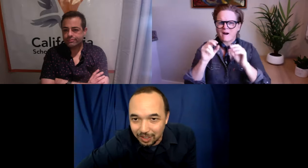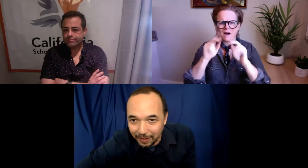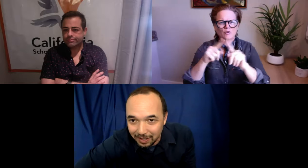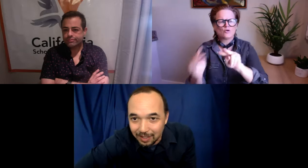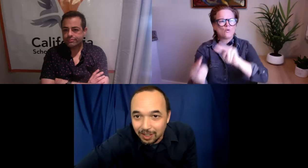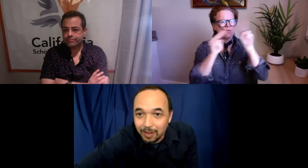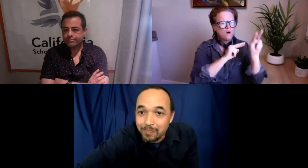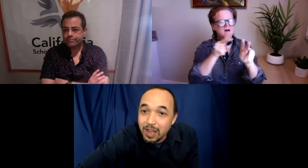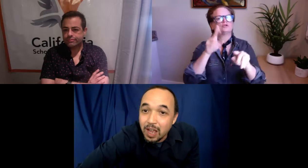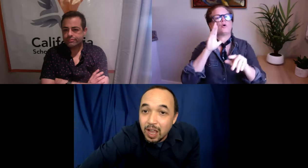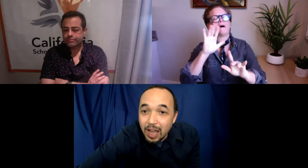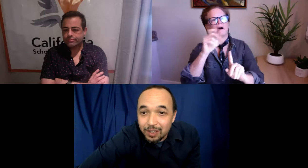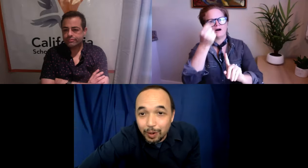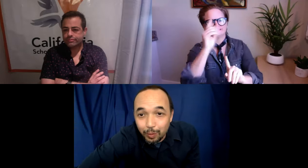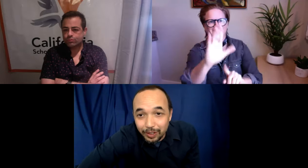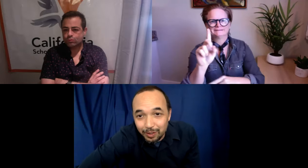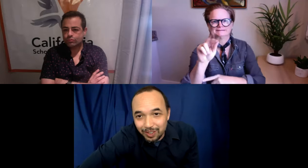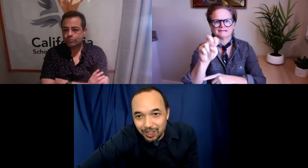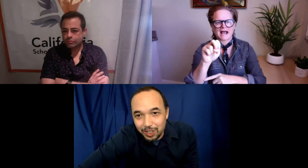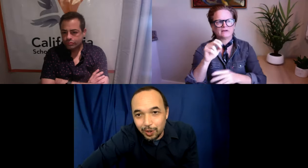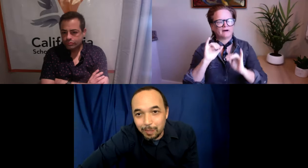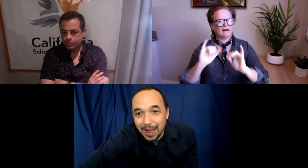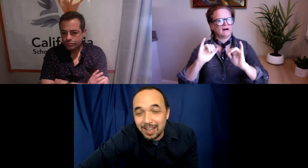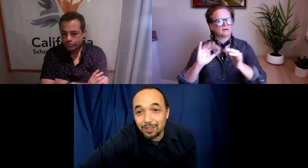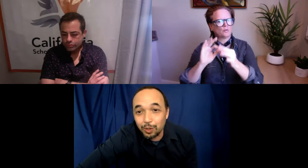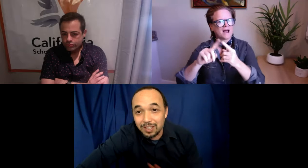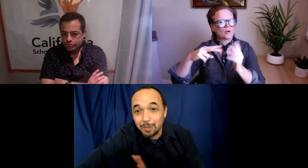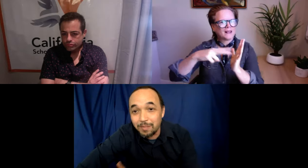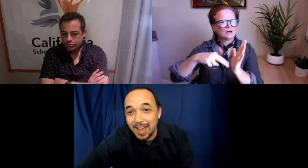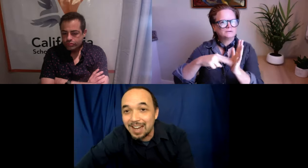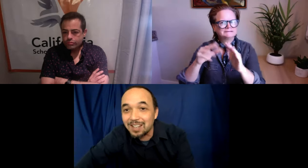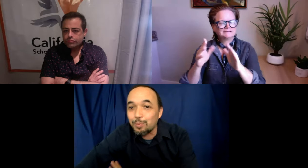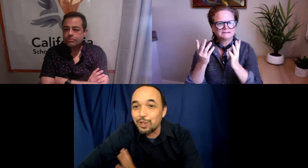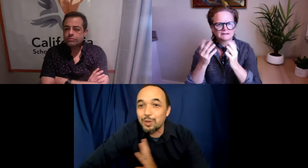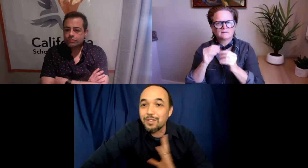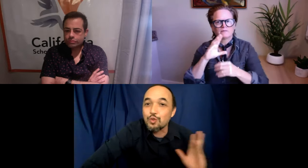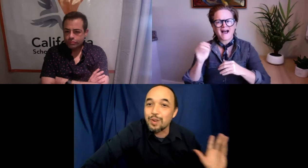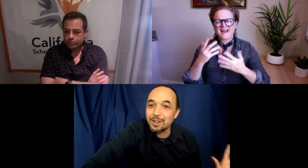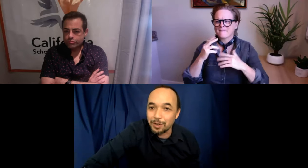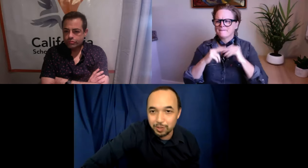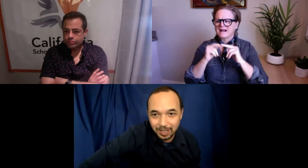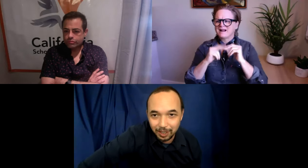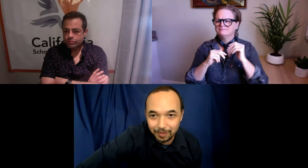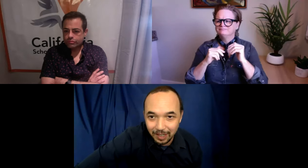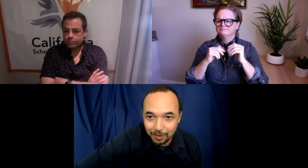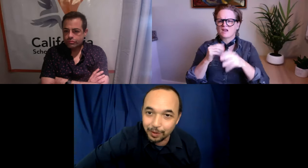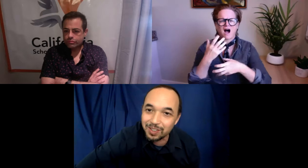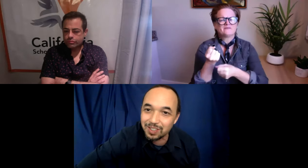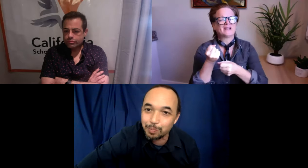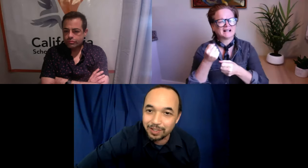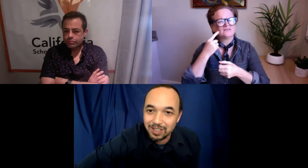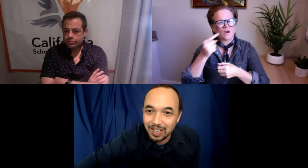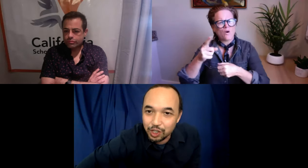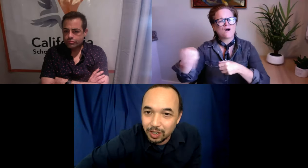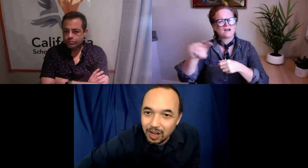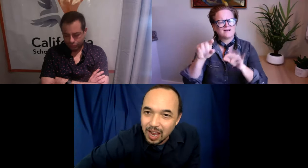is just fantastic. And so, I really do suggest going back and looking at some of that. And they'll bring you an greater understanding of Dave's literacy